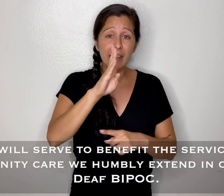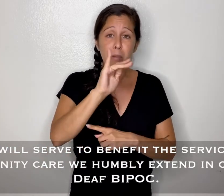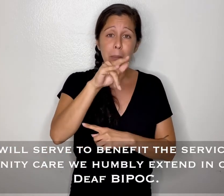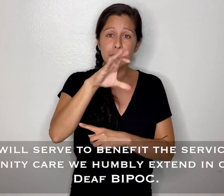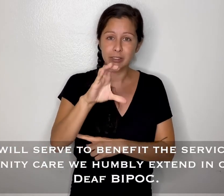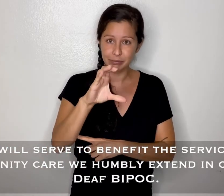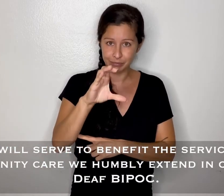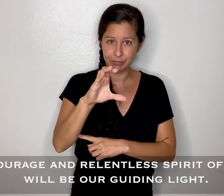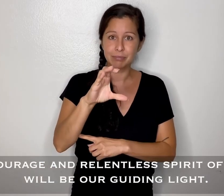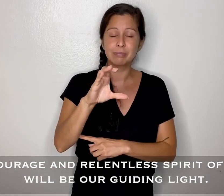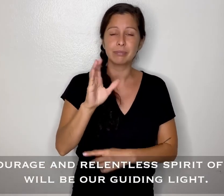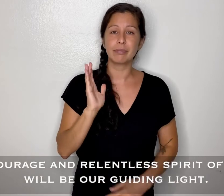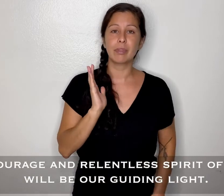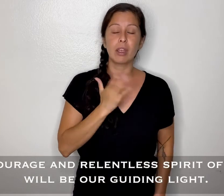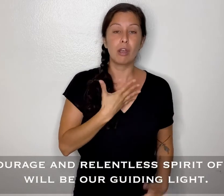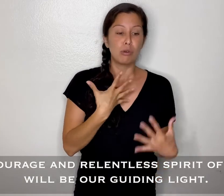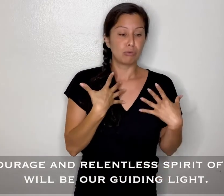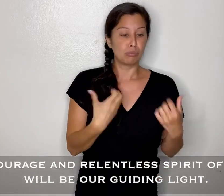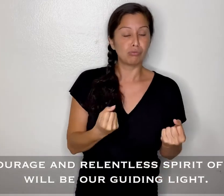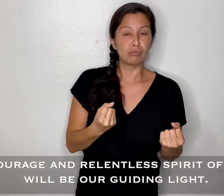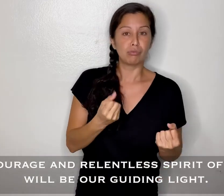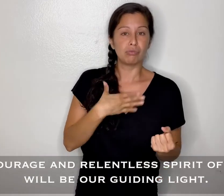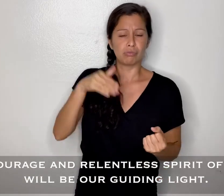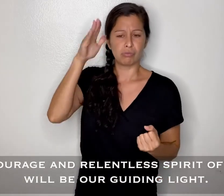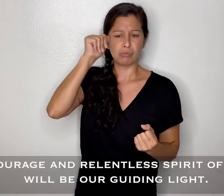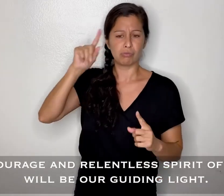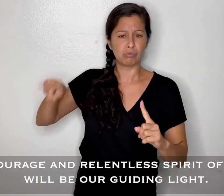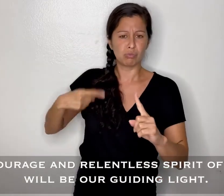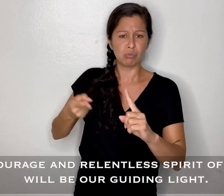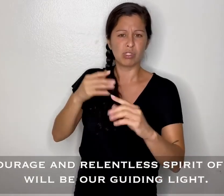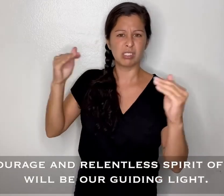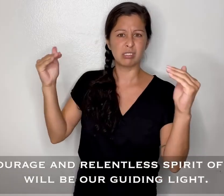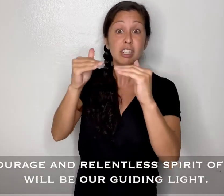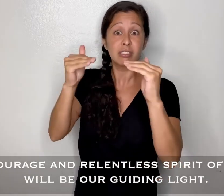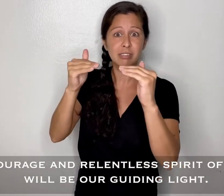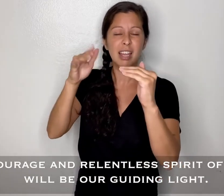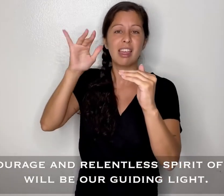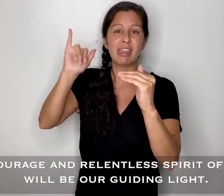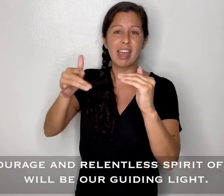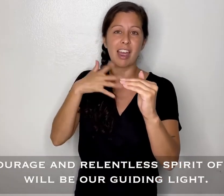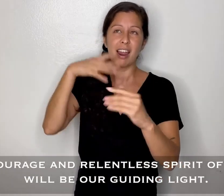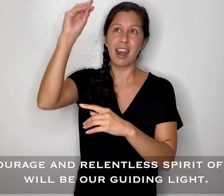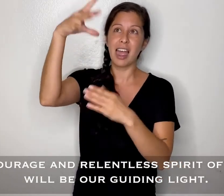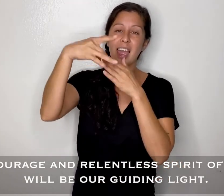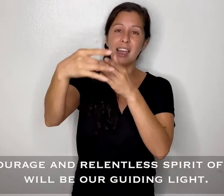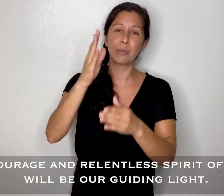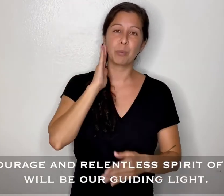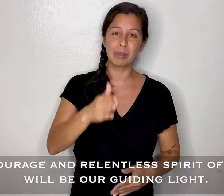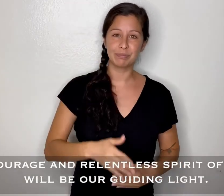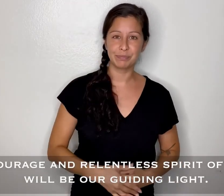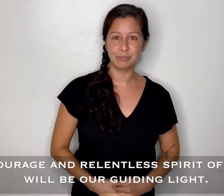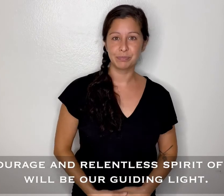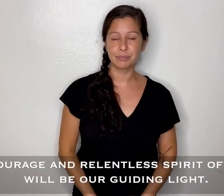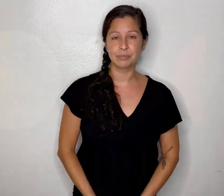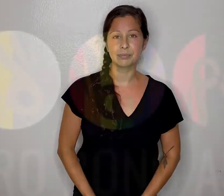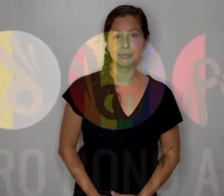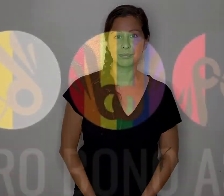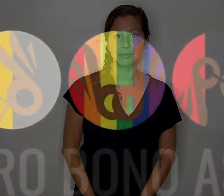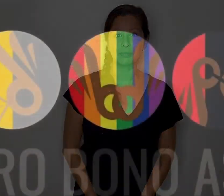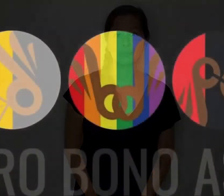These identities and experiences will serve to benefit the services and community care we offer to Deaf by POC. Our courage and